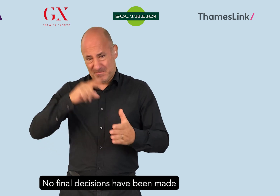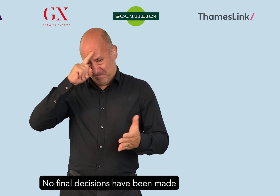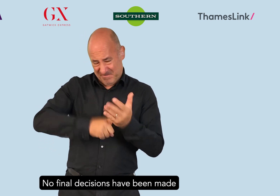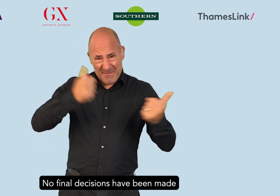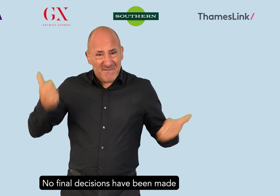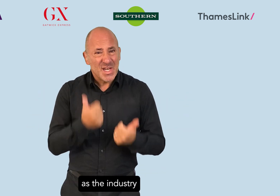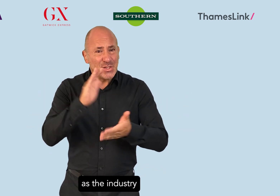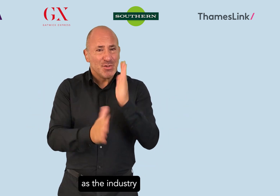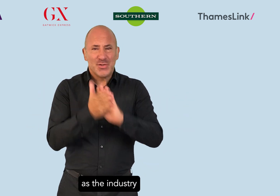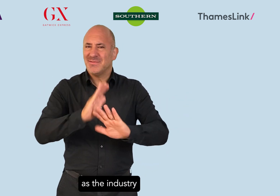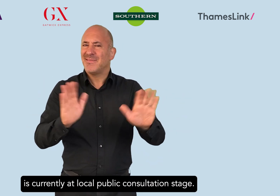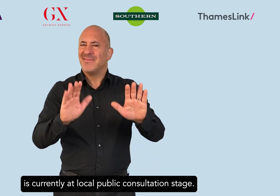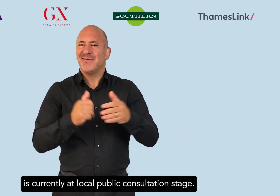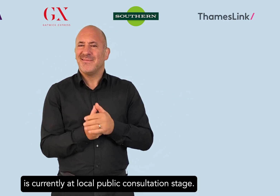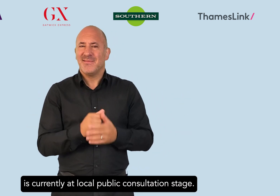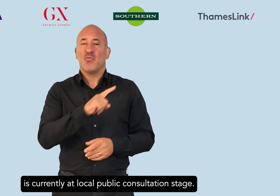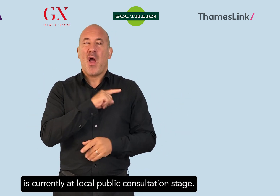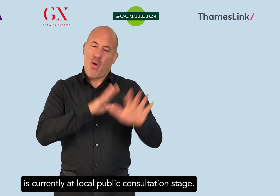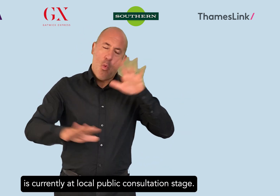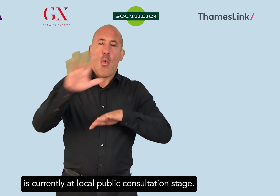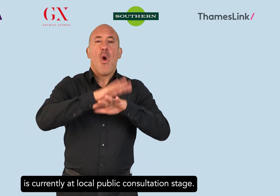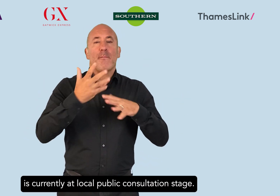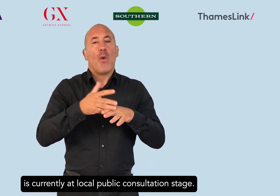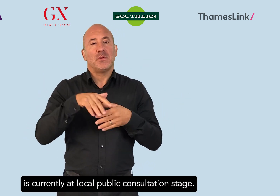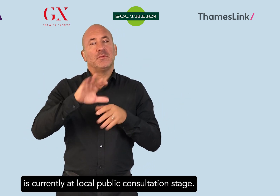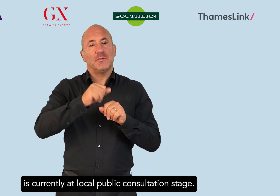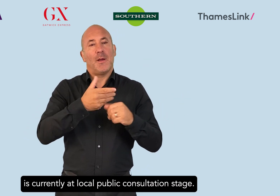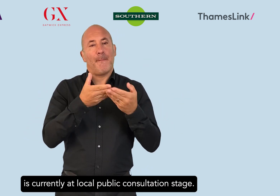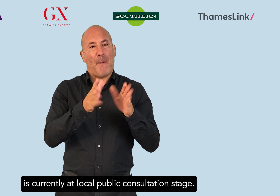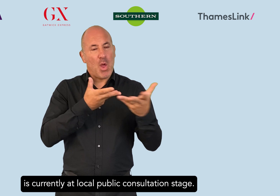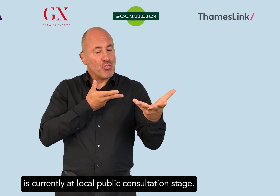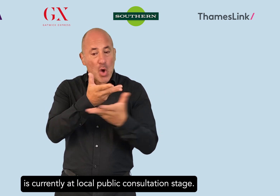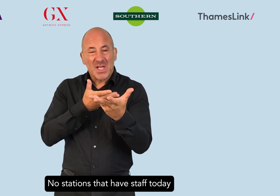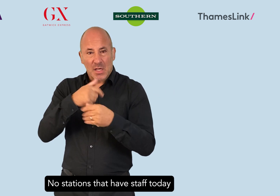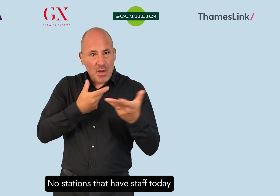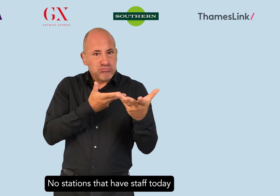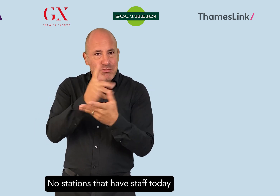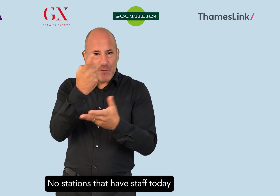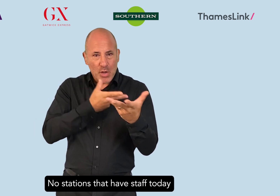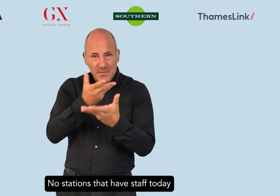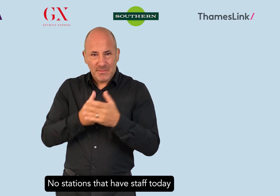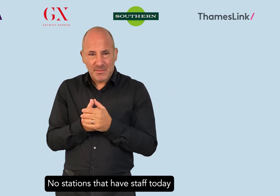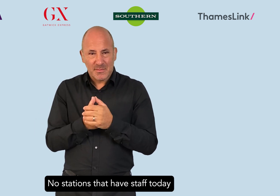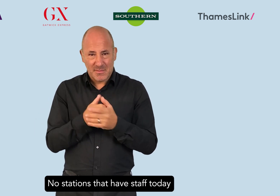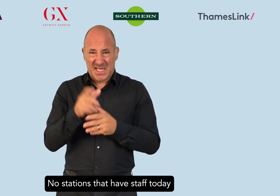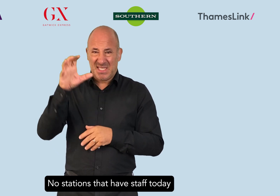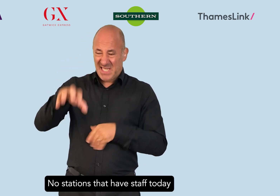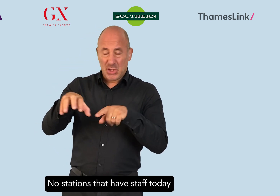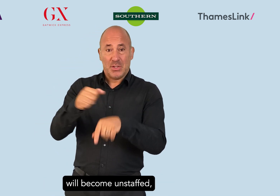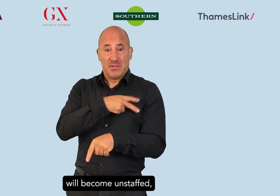have been made as the industry is currently at local public consultation stage. No stations that have staffed today will